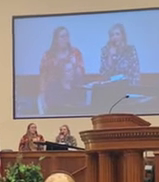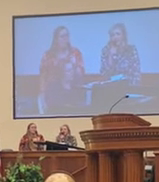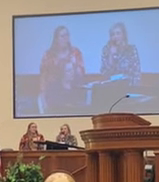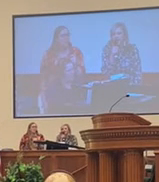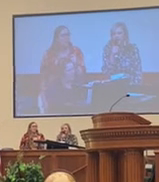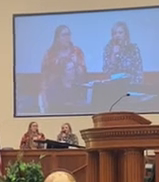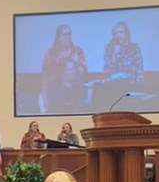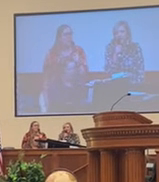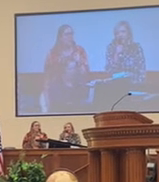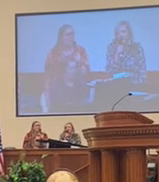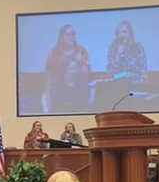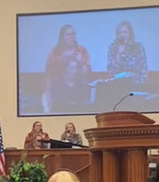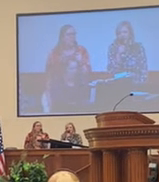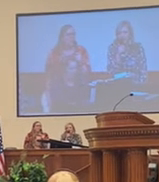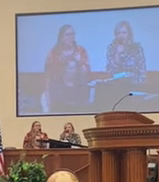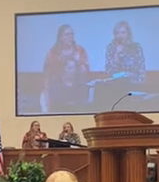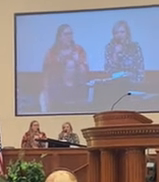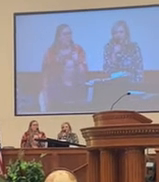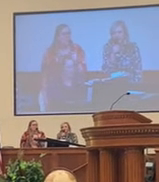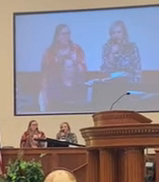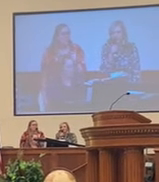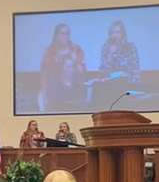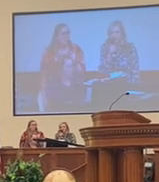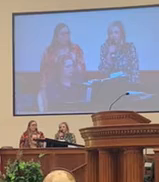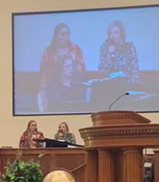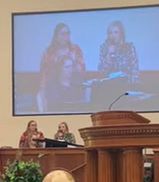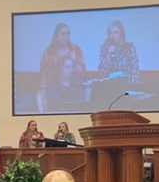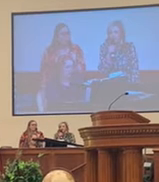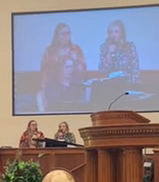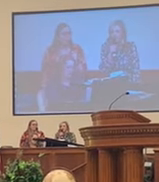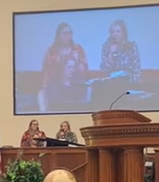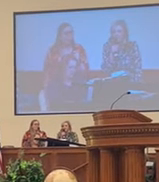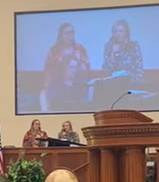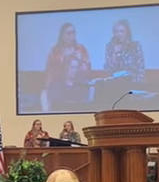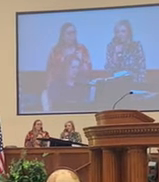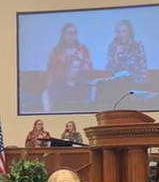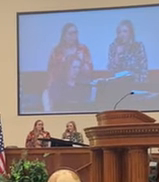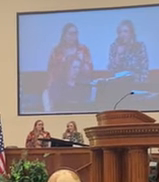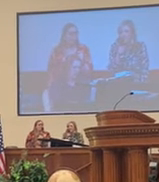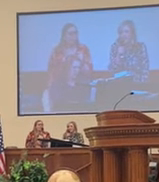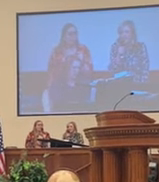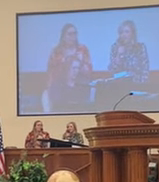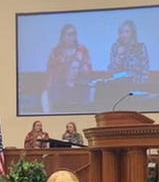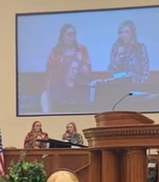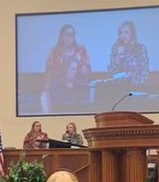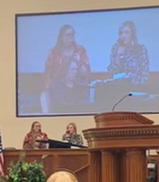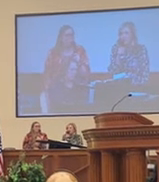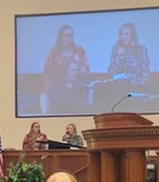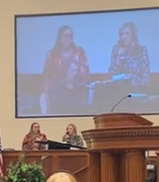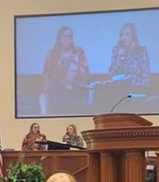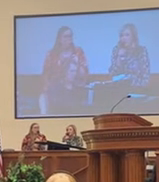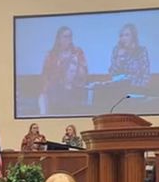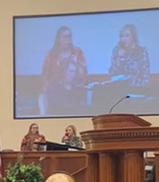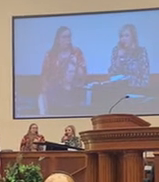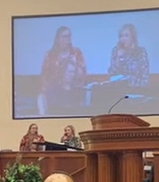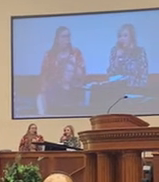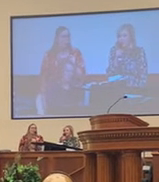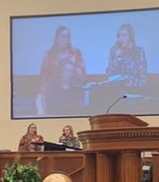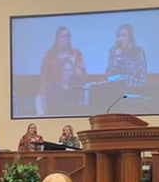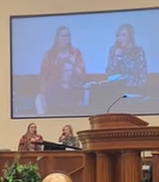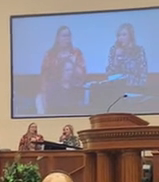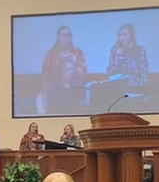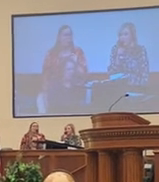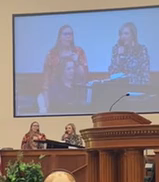God Thank you, Jesus It has washed me